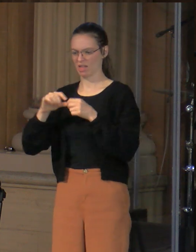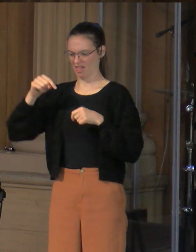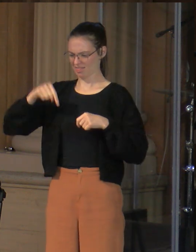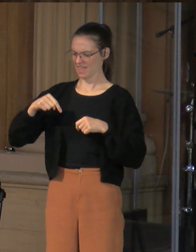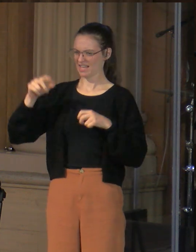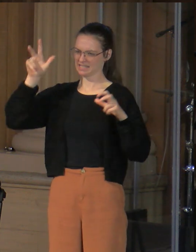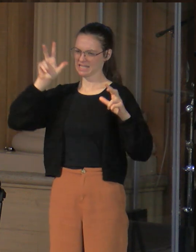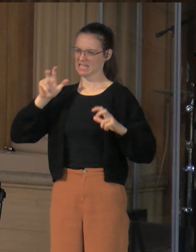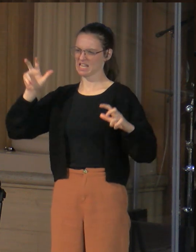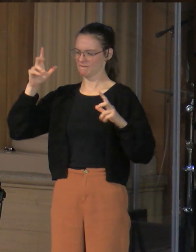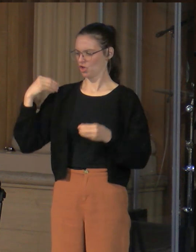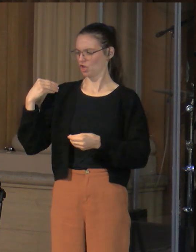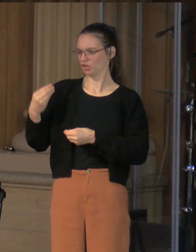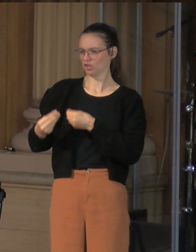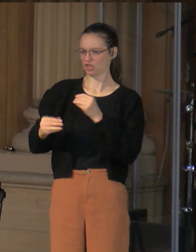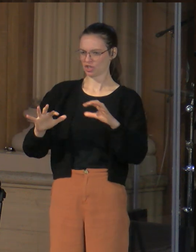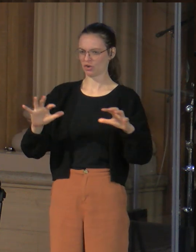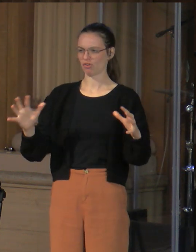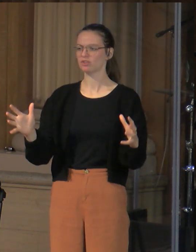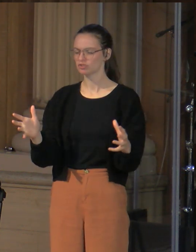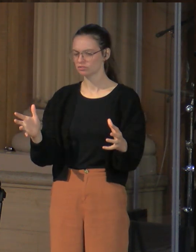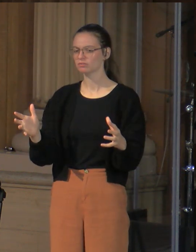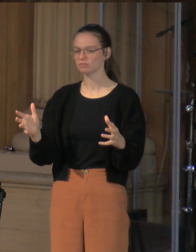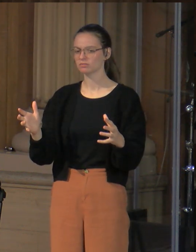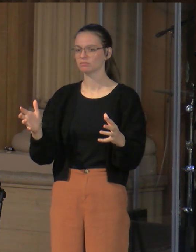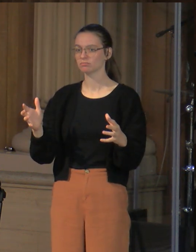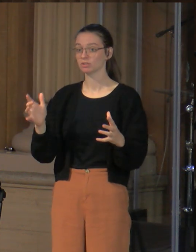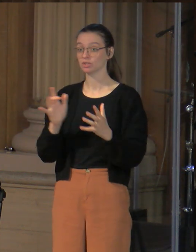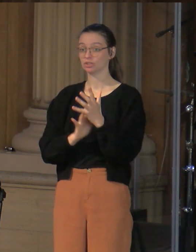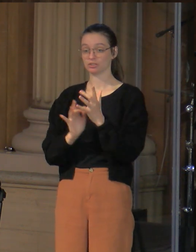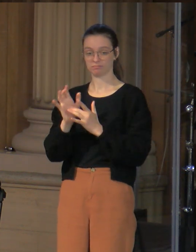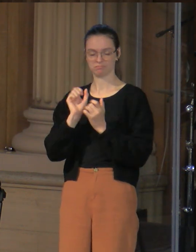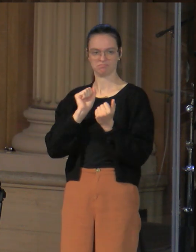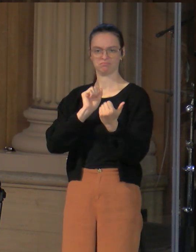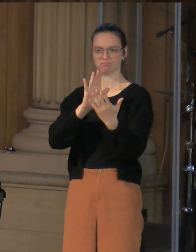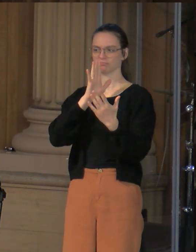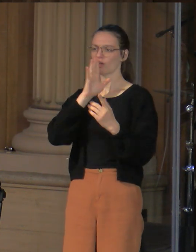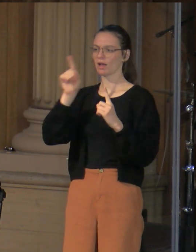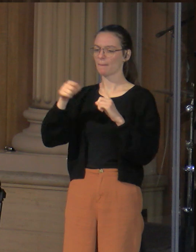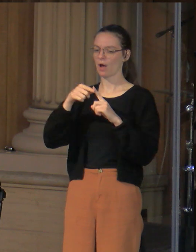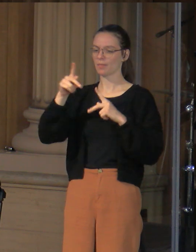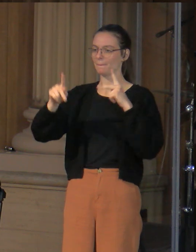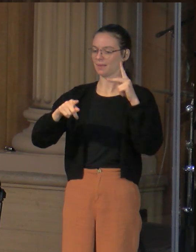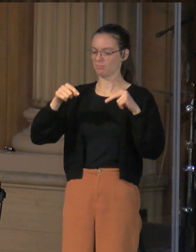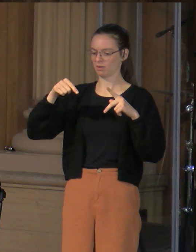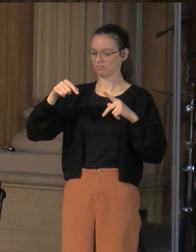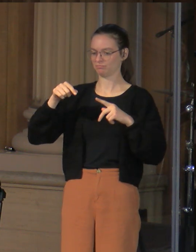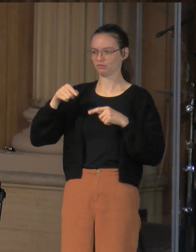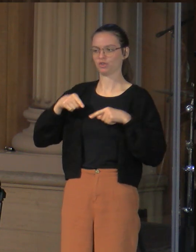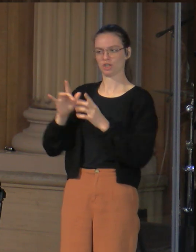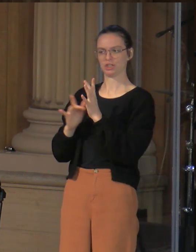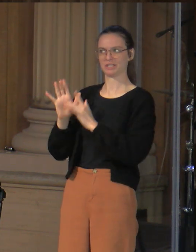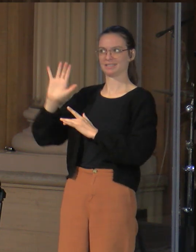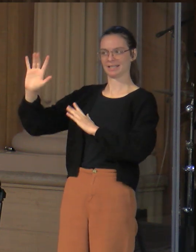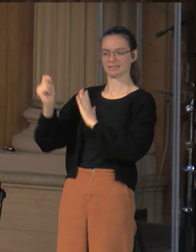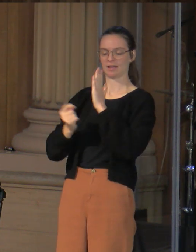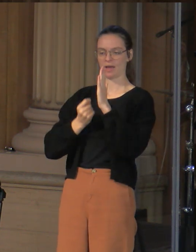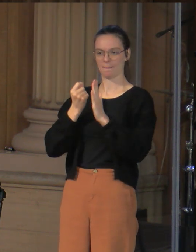generation. He's addressing the generation in his day. And these are people who had all of the spiritual resources that they needed